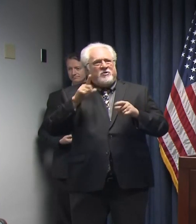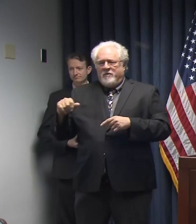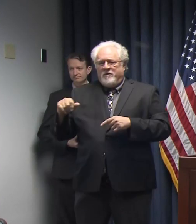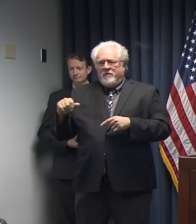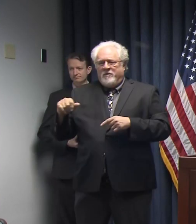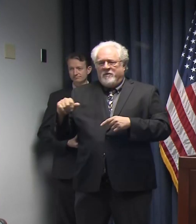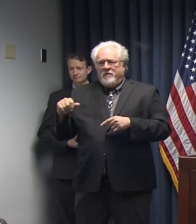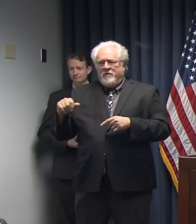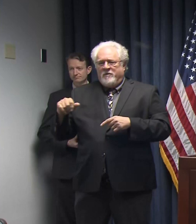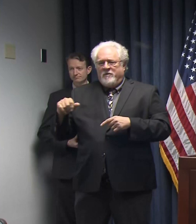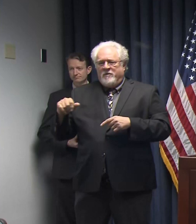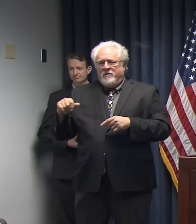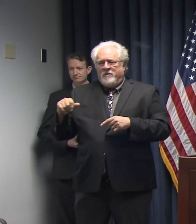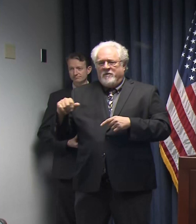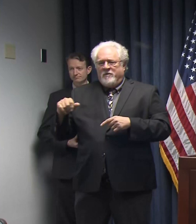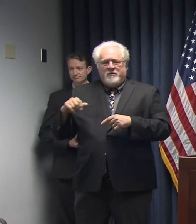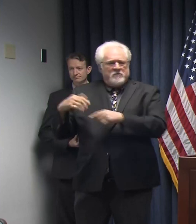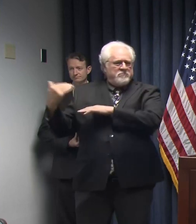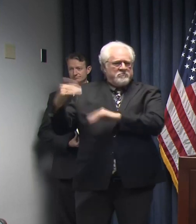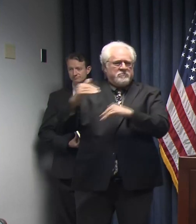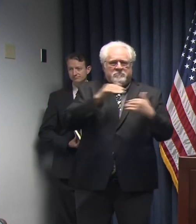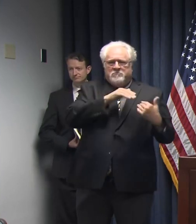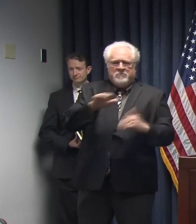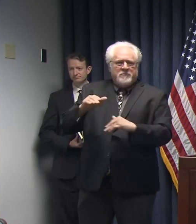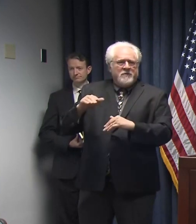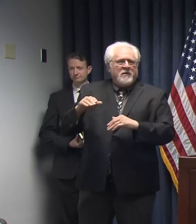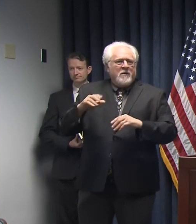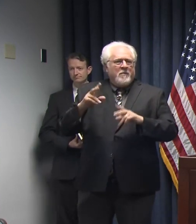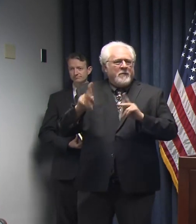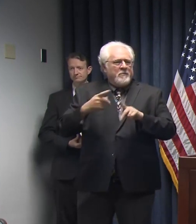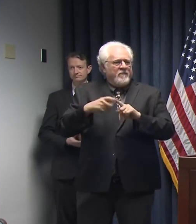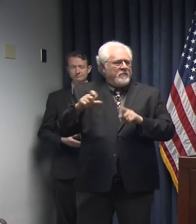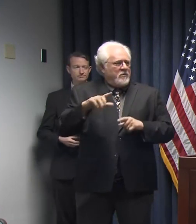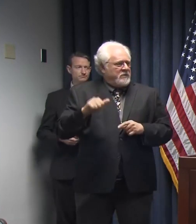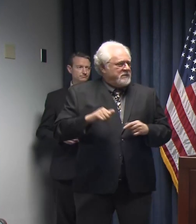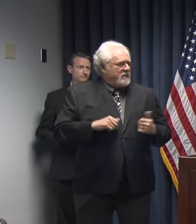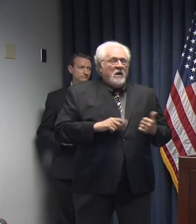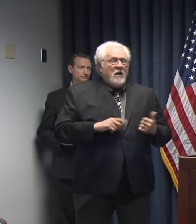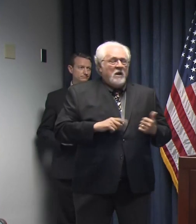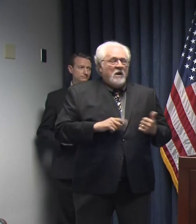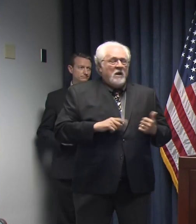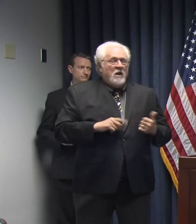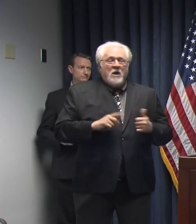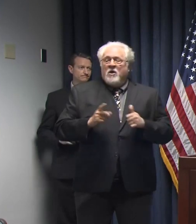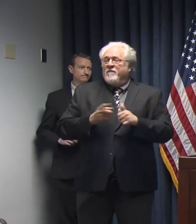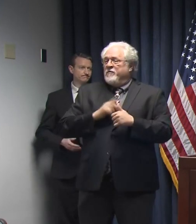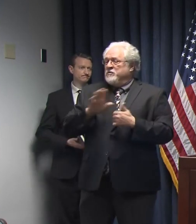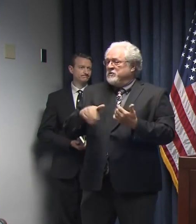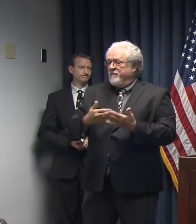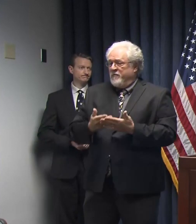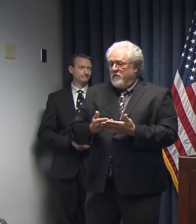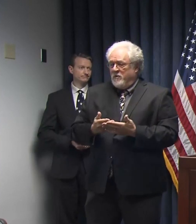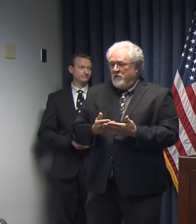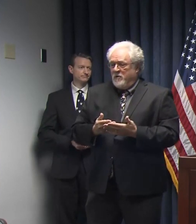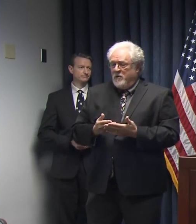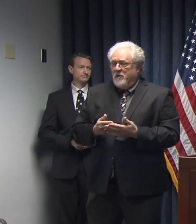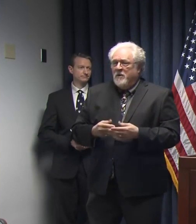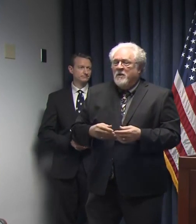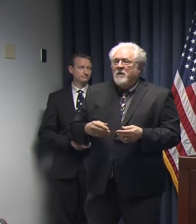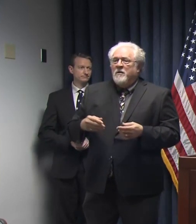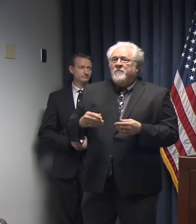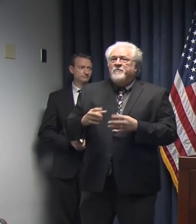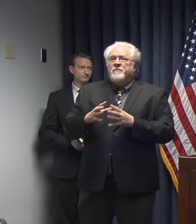Texas and Florida about dealing with people from our state? Well, first of all, to the degree that